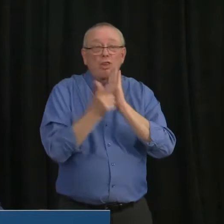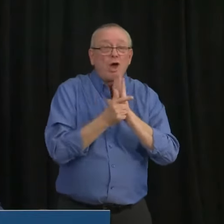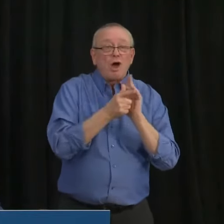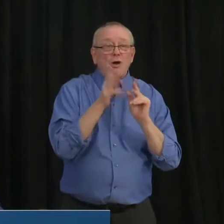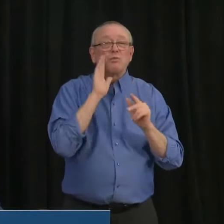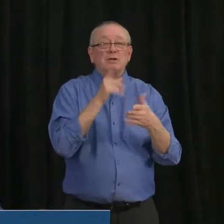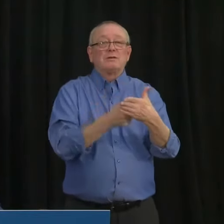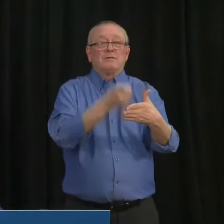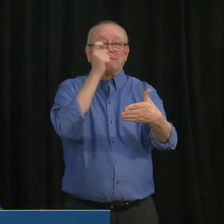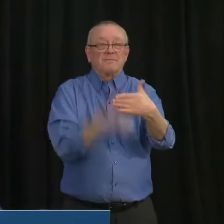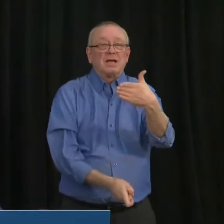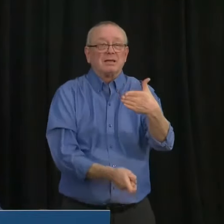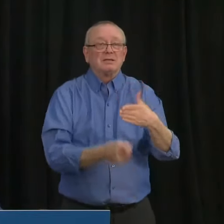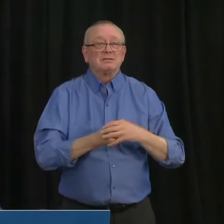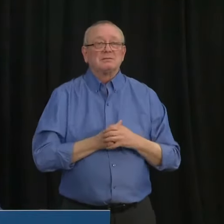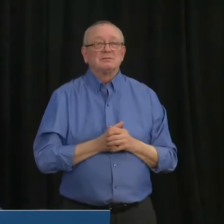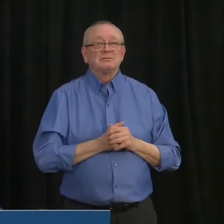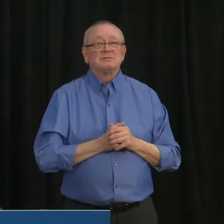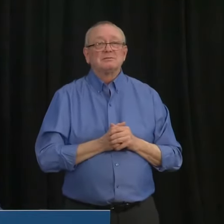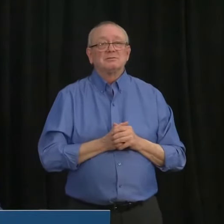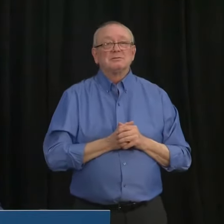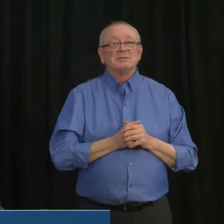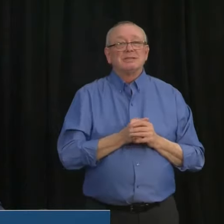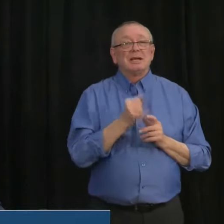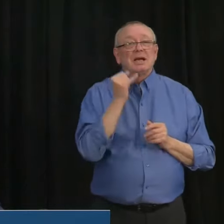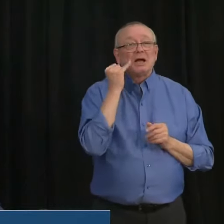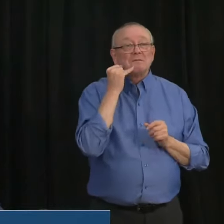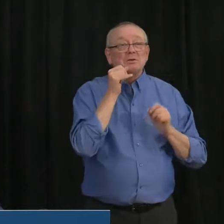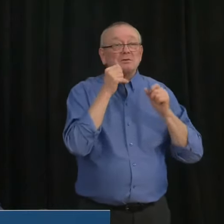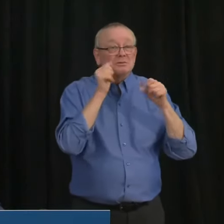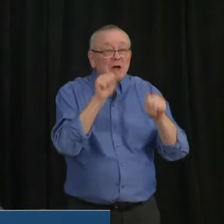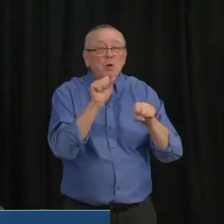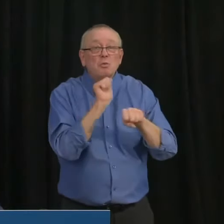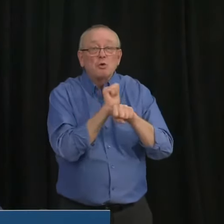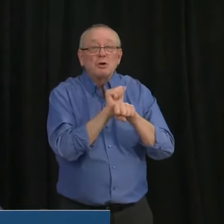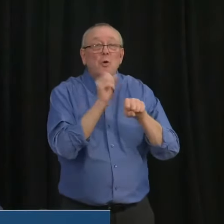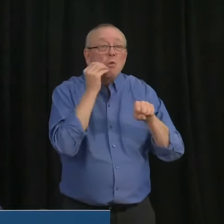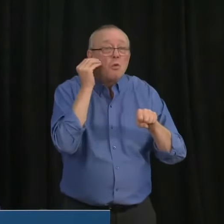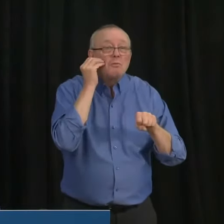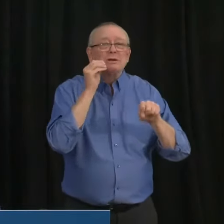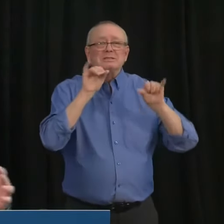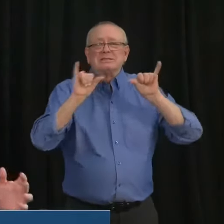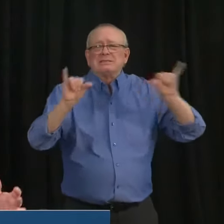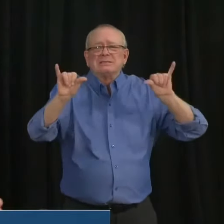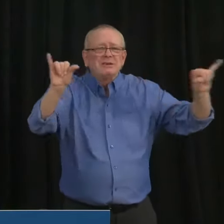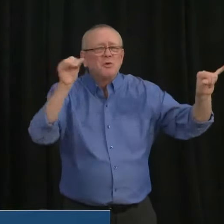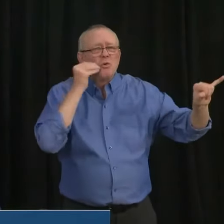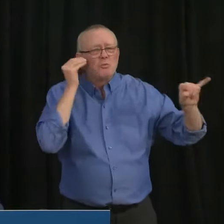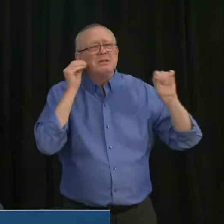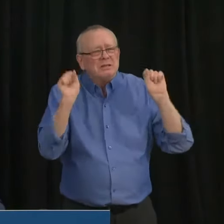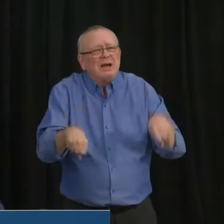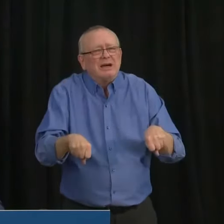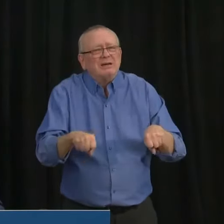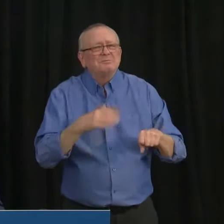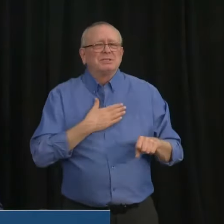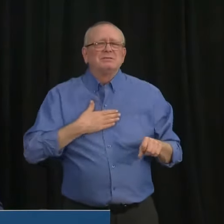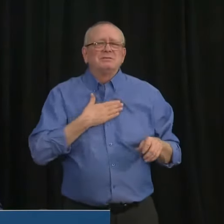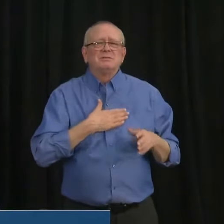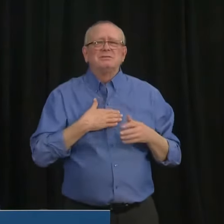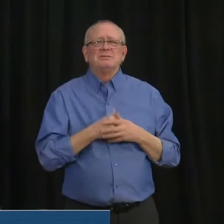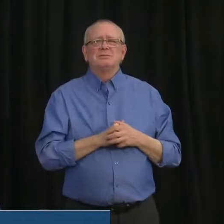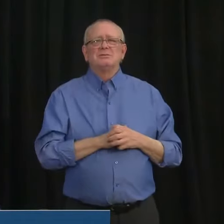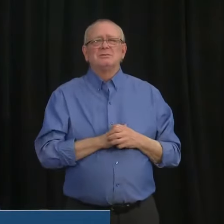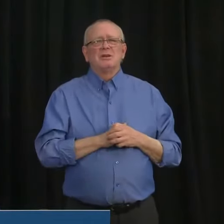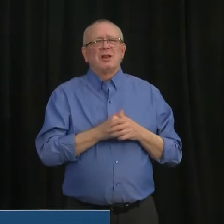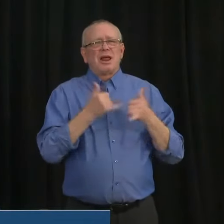and we're also saying, if you can work from home, please do so. So, uh, we're going to give this every effort. And as I